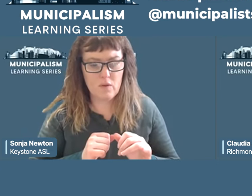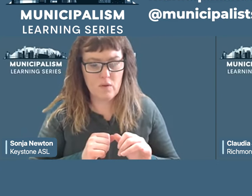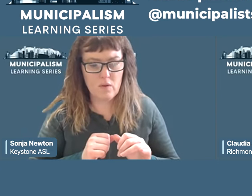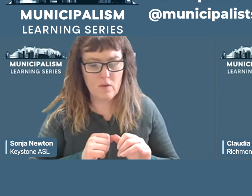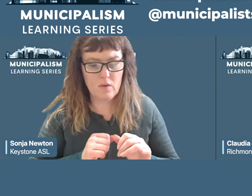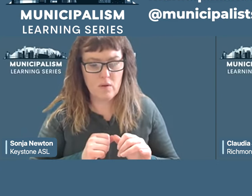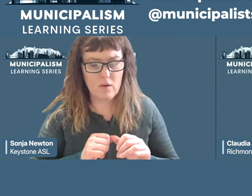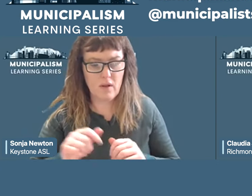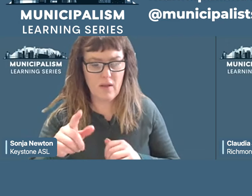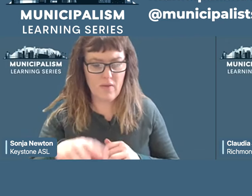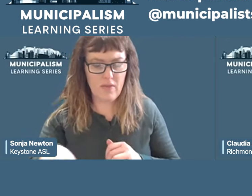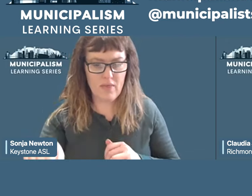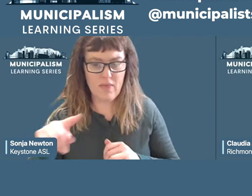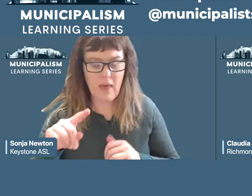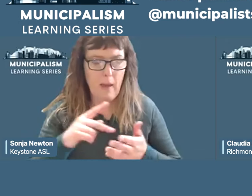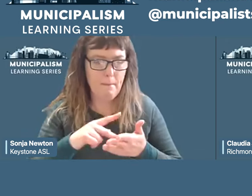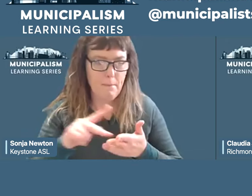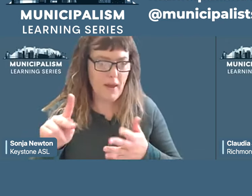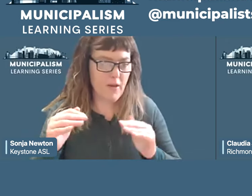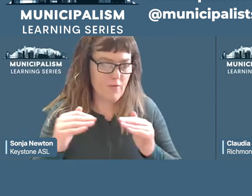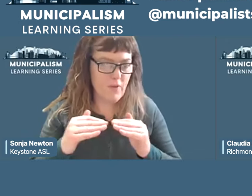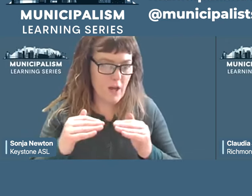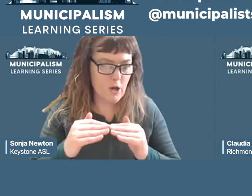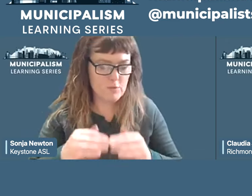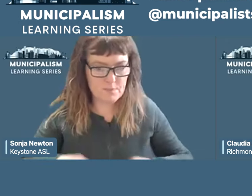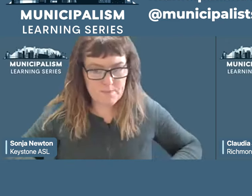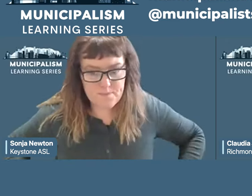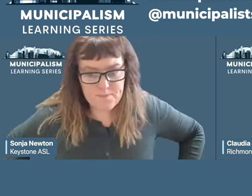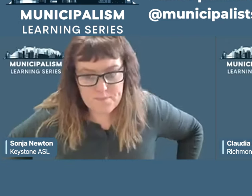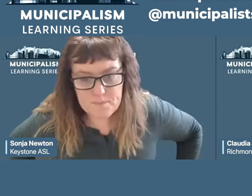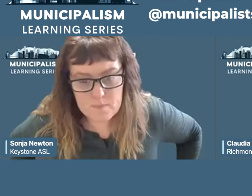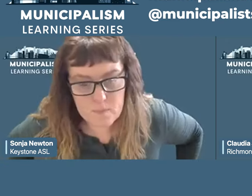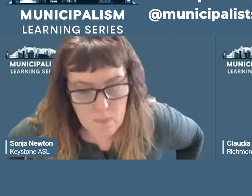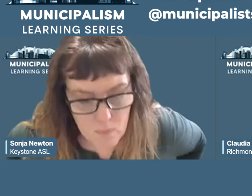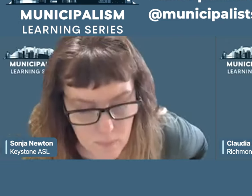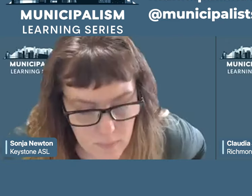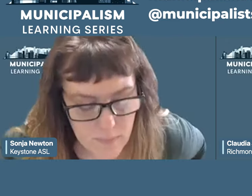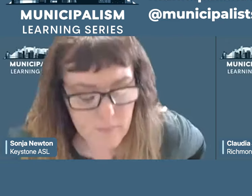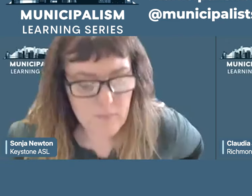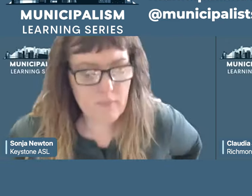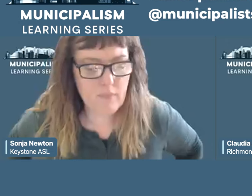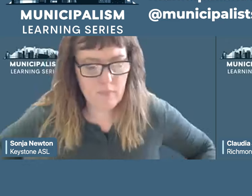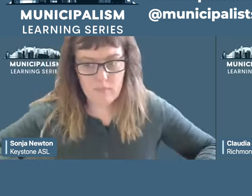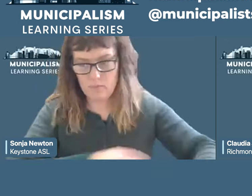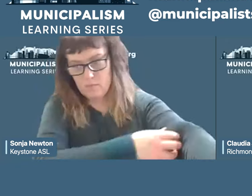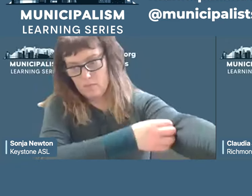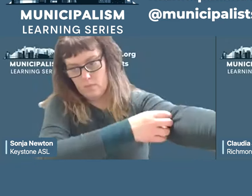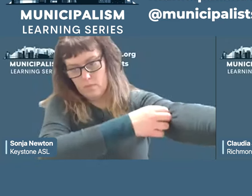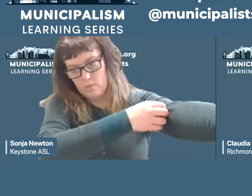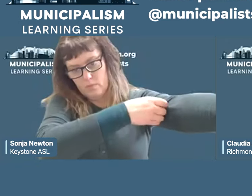pays the fair share. So in almost 20 years ago,